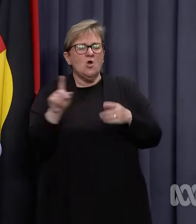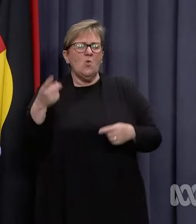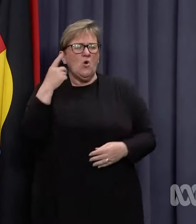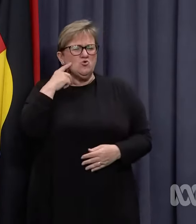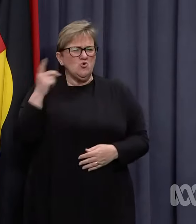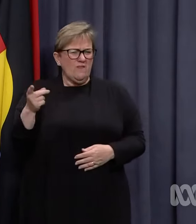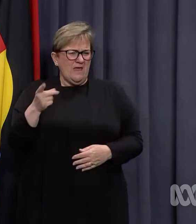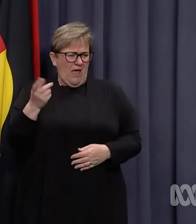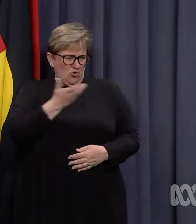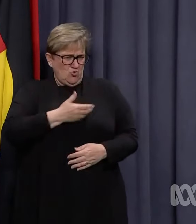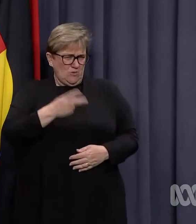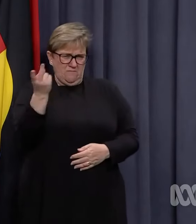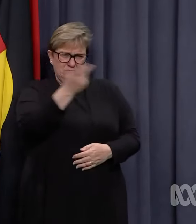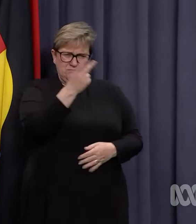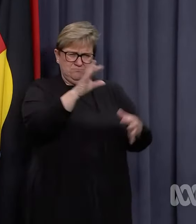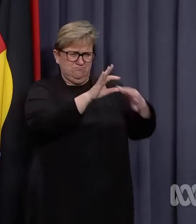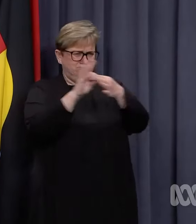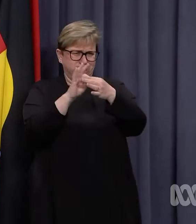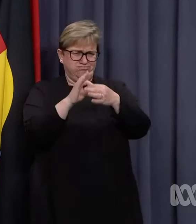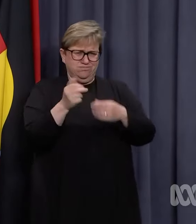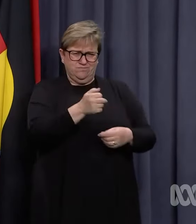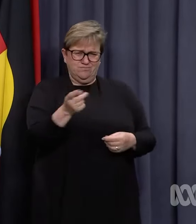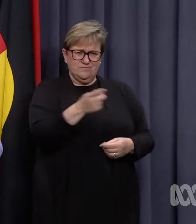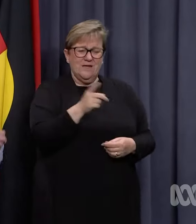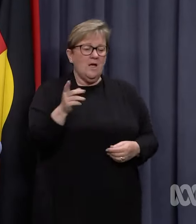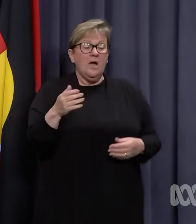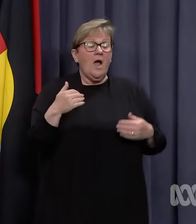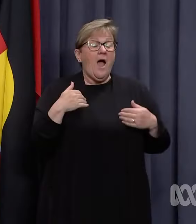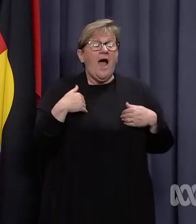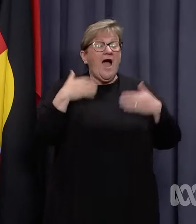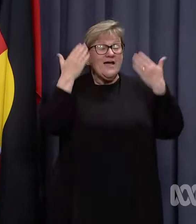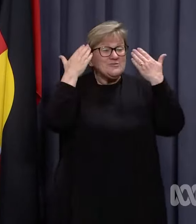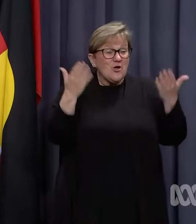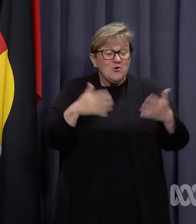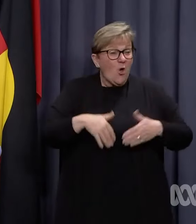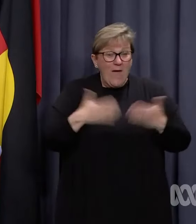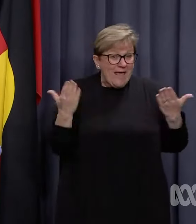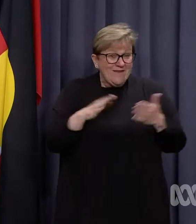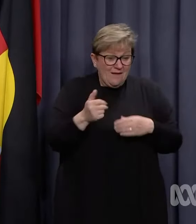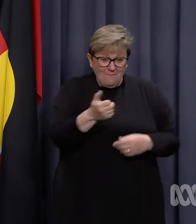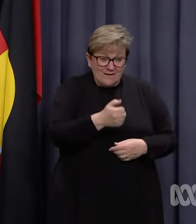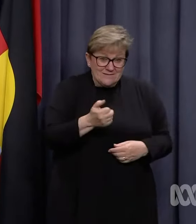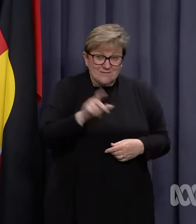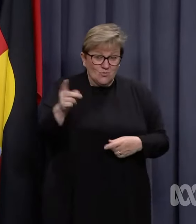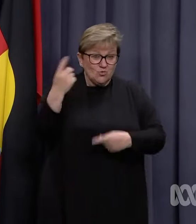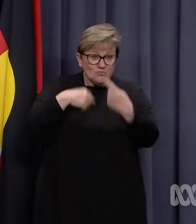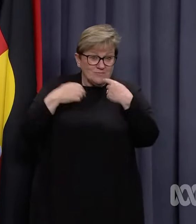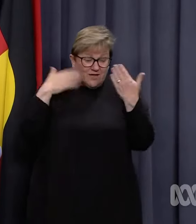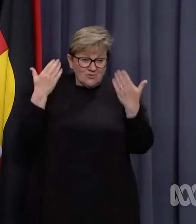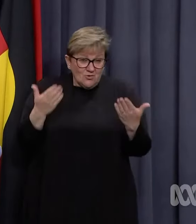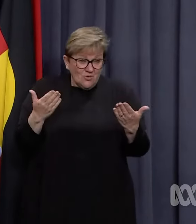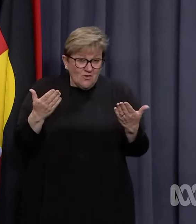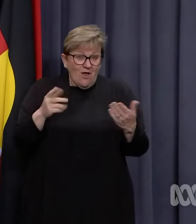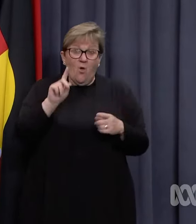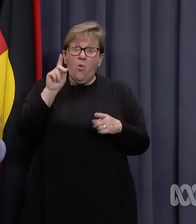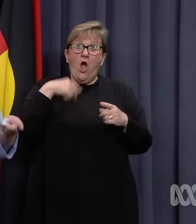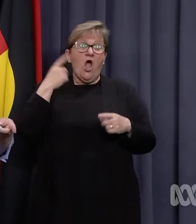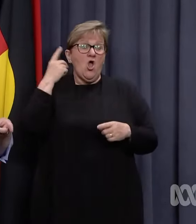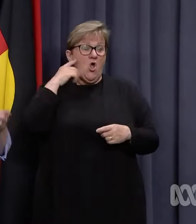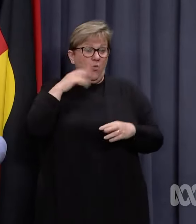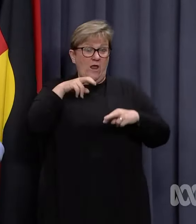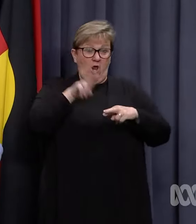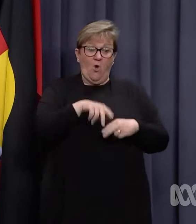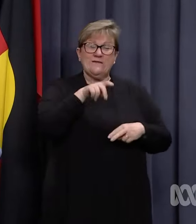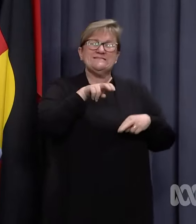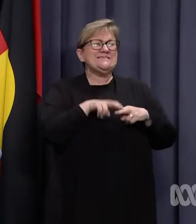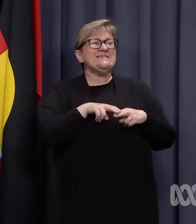relationship between the Premier with him? I don't know anything about text messages that you're referring to. The first I heard was when